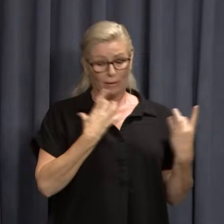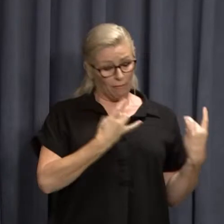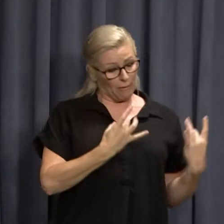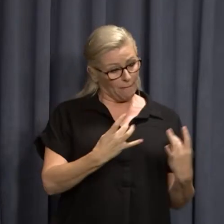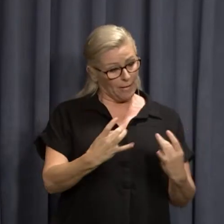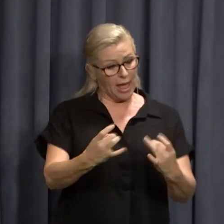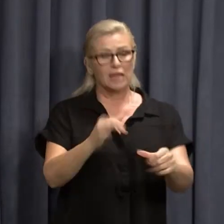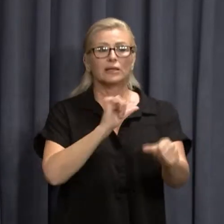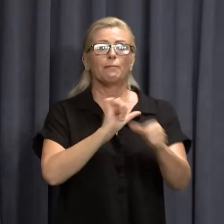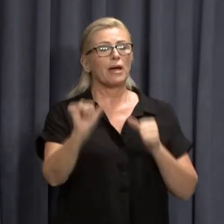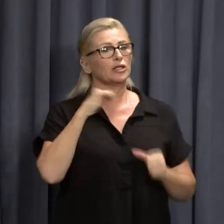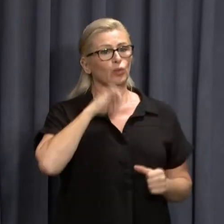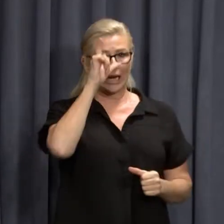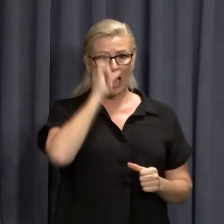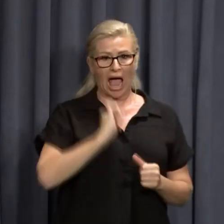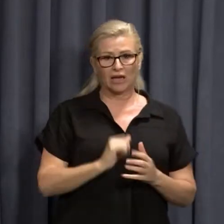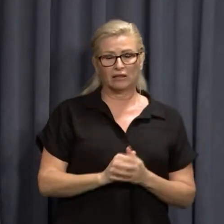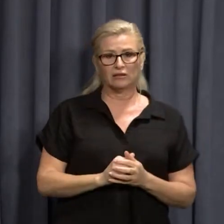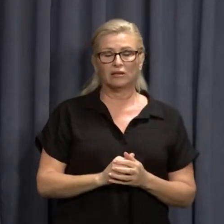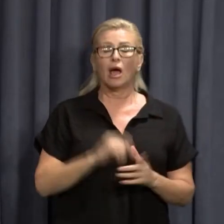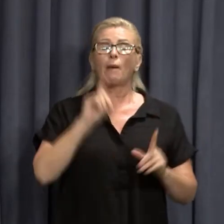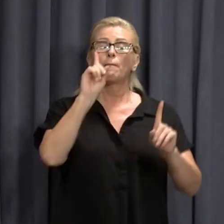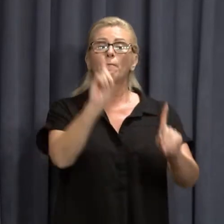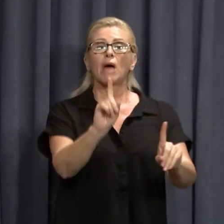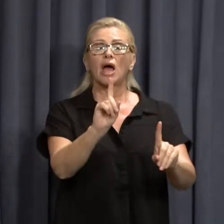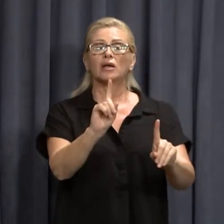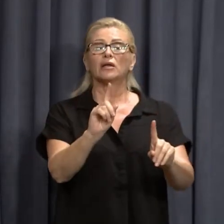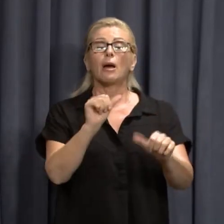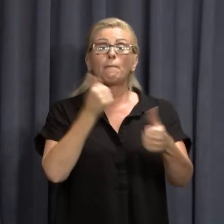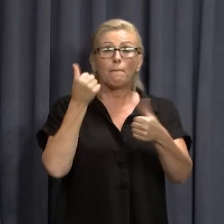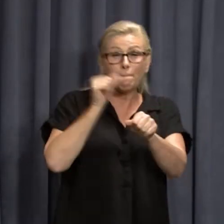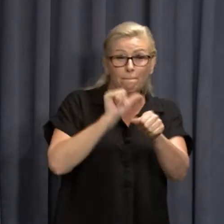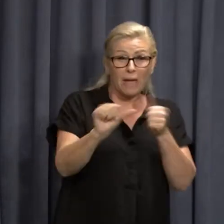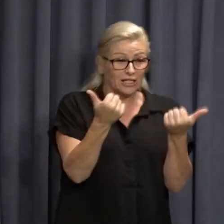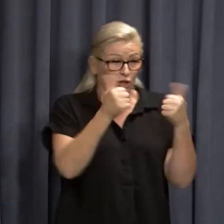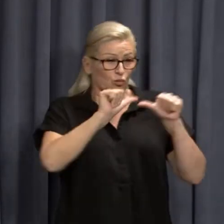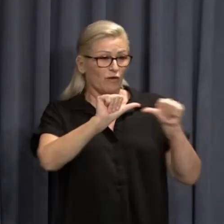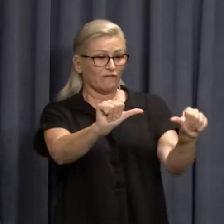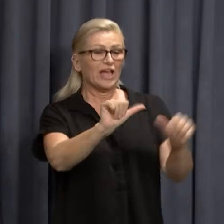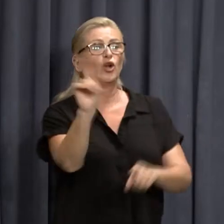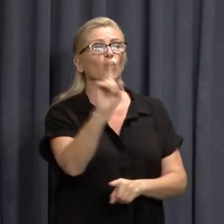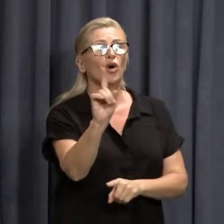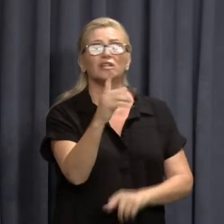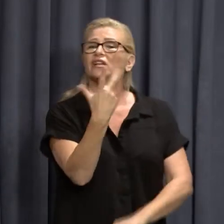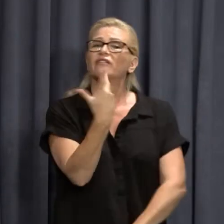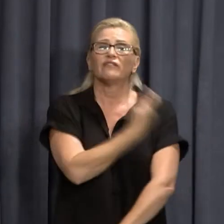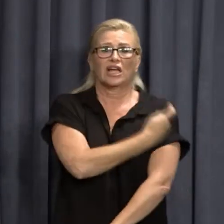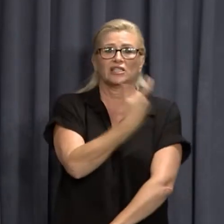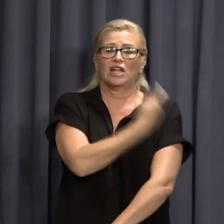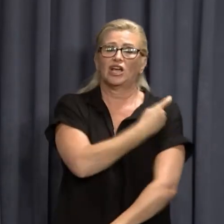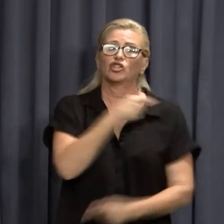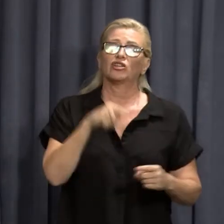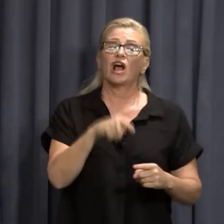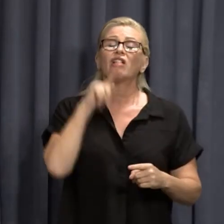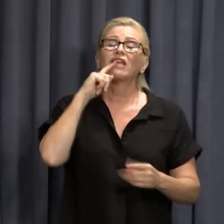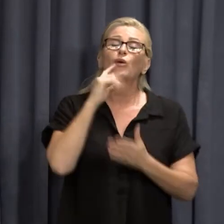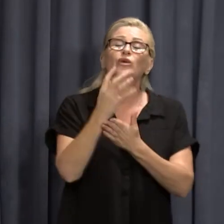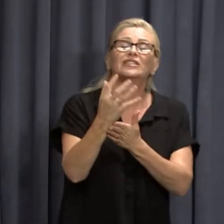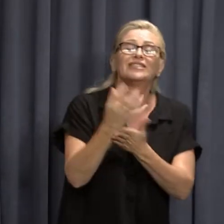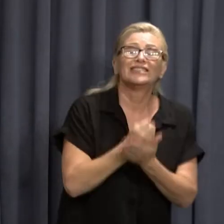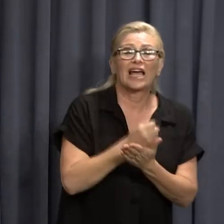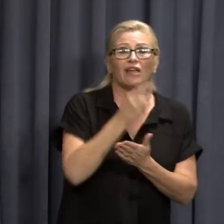possibly be. Our best defence though remains vaccination. Vaccination protects you from the worst of this disease.